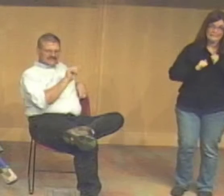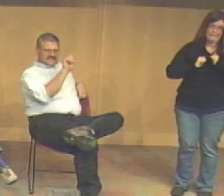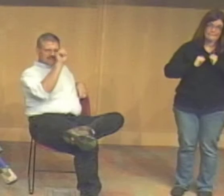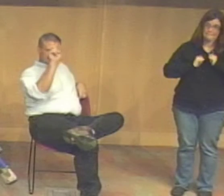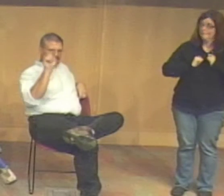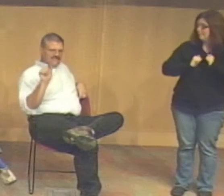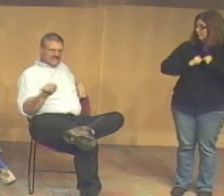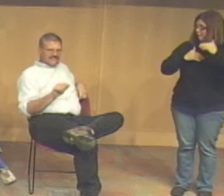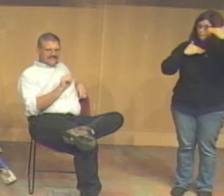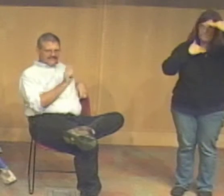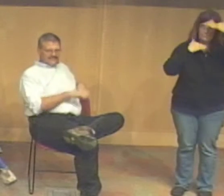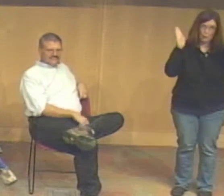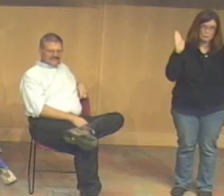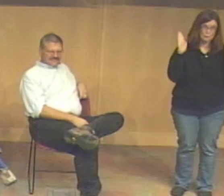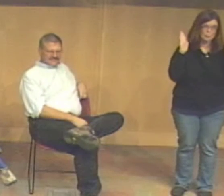this actually is a self-portrait